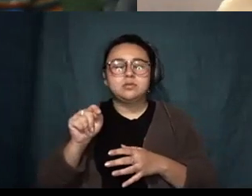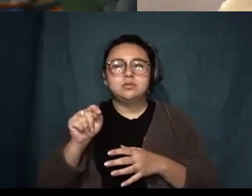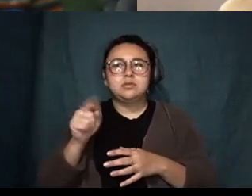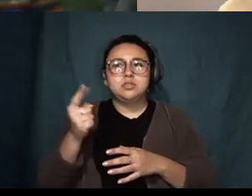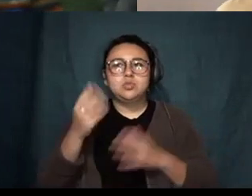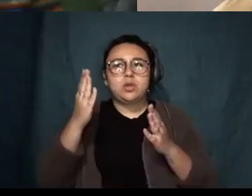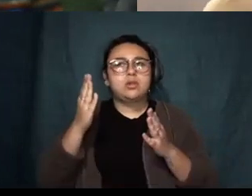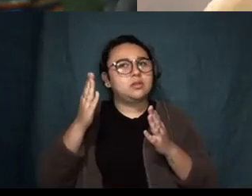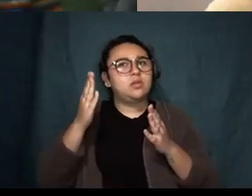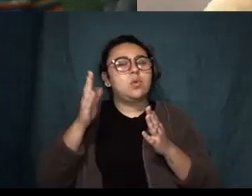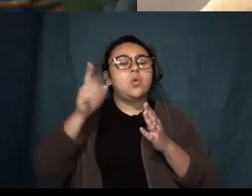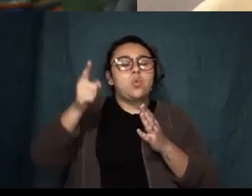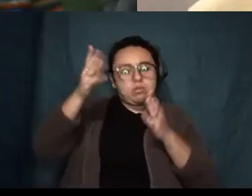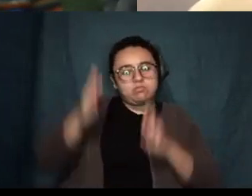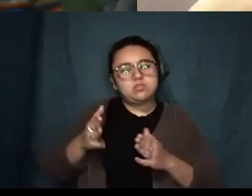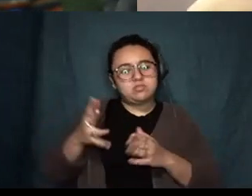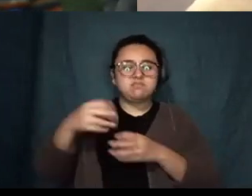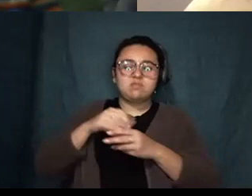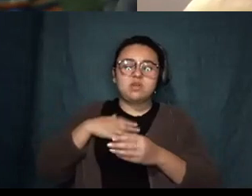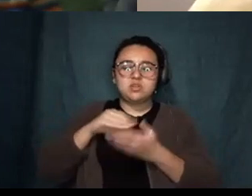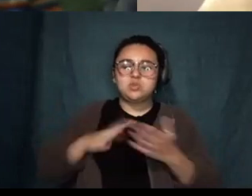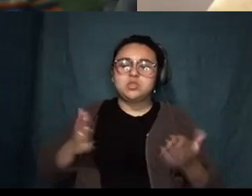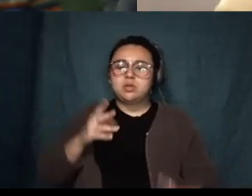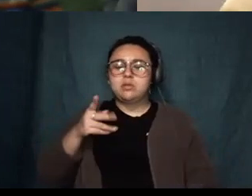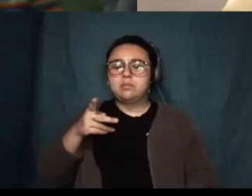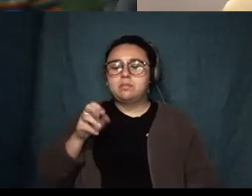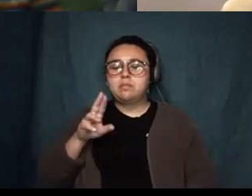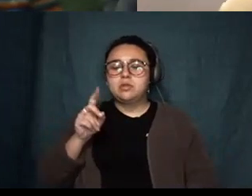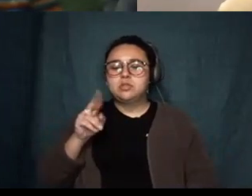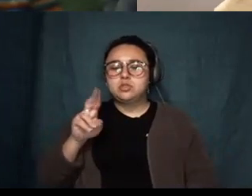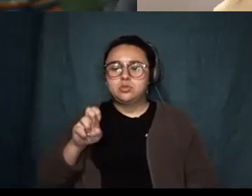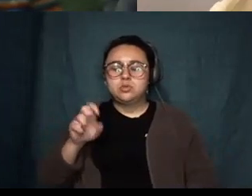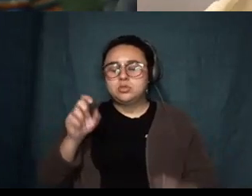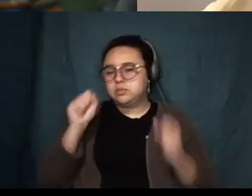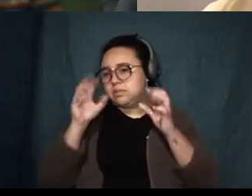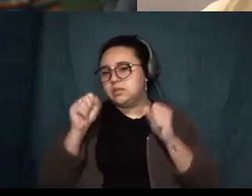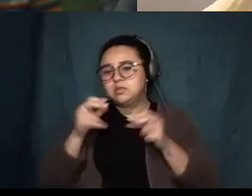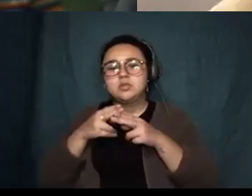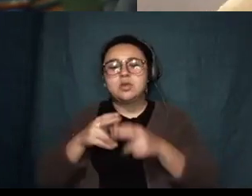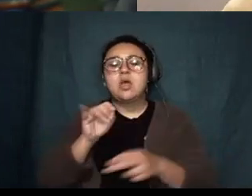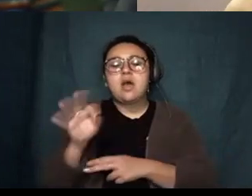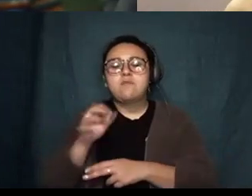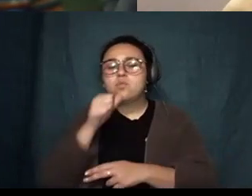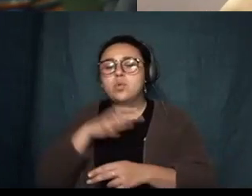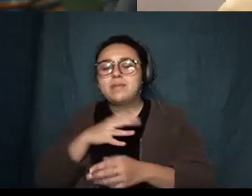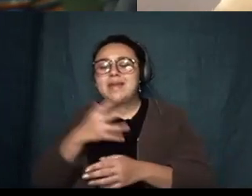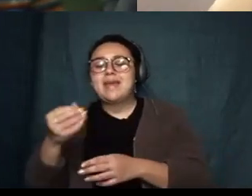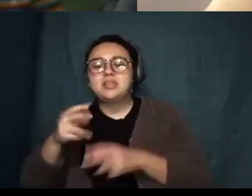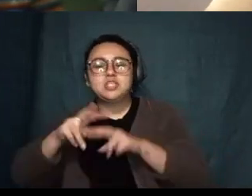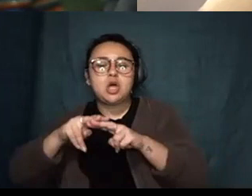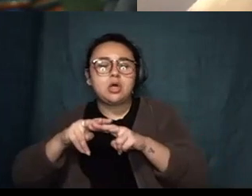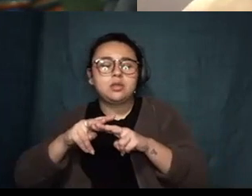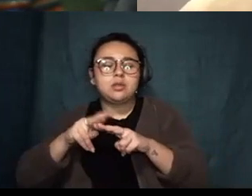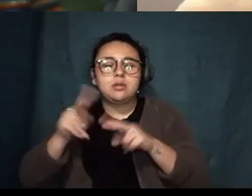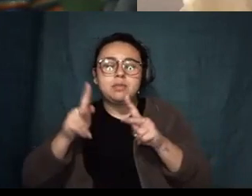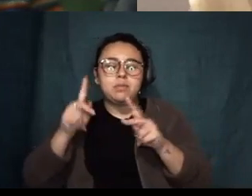students here at Purdue and is just a absolutely brilliant dynamo and it's called A Woman Insult and it's just gonna blow everyone's minds and I'm hyped on